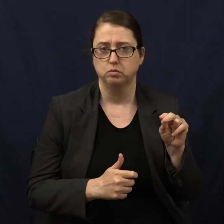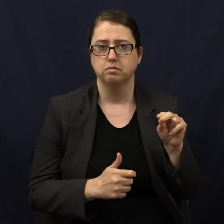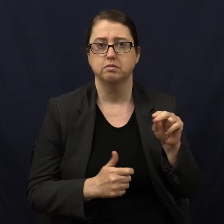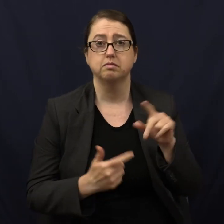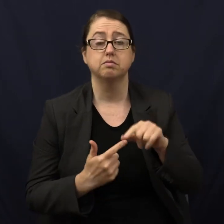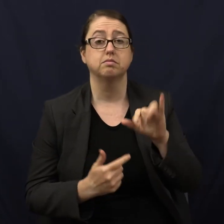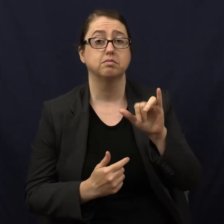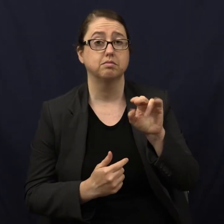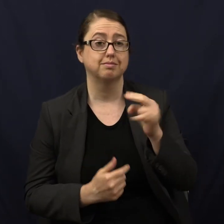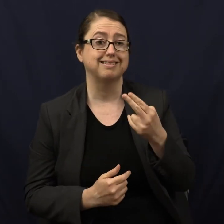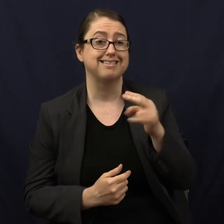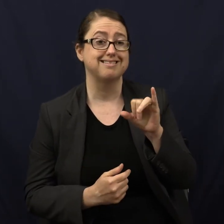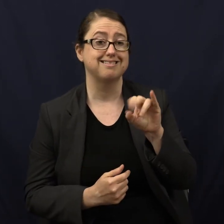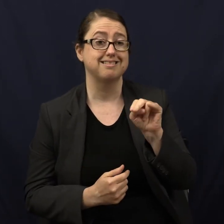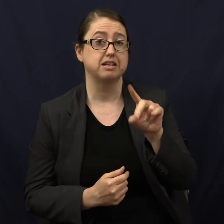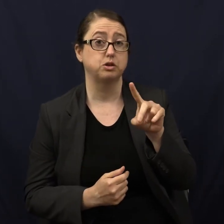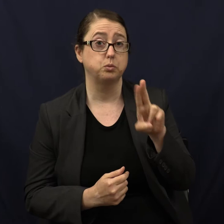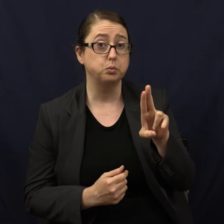Hinduism.